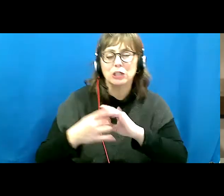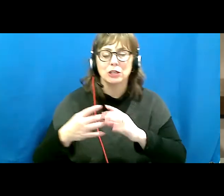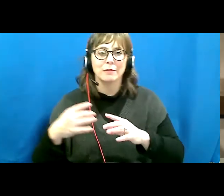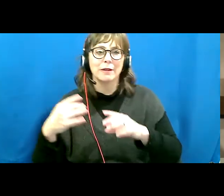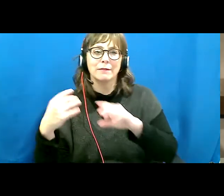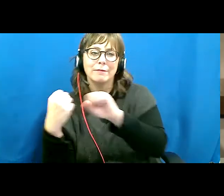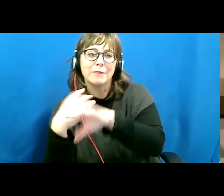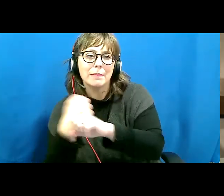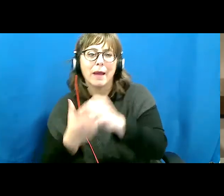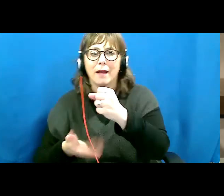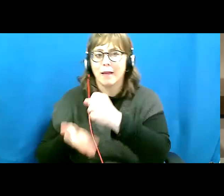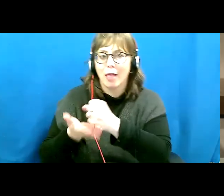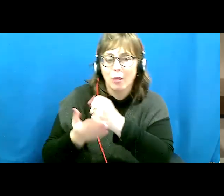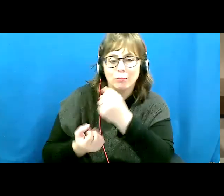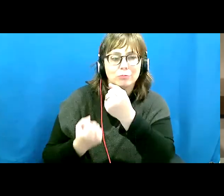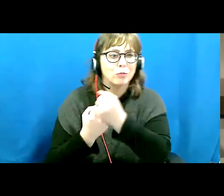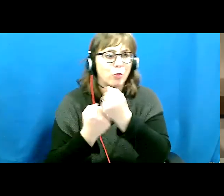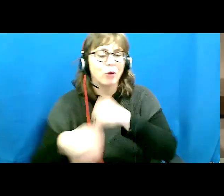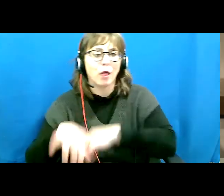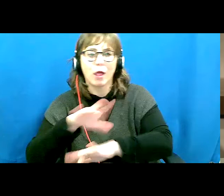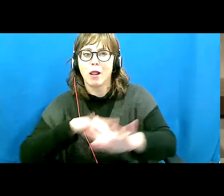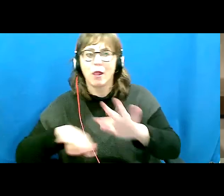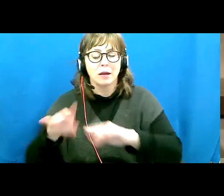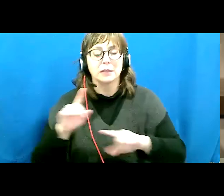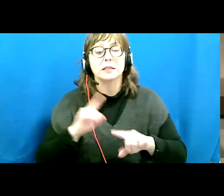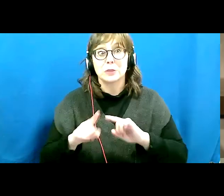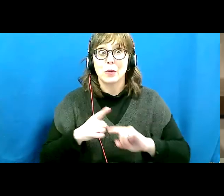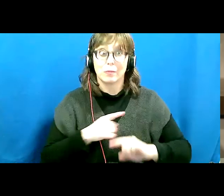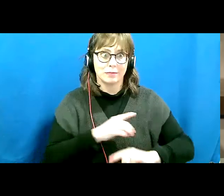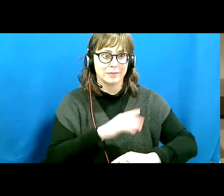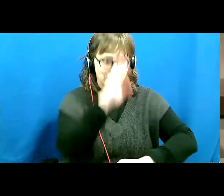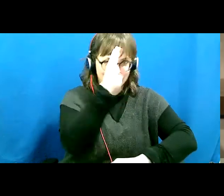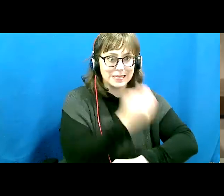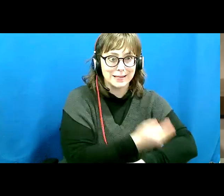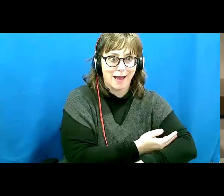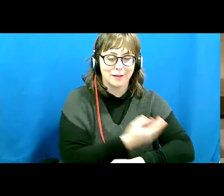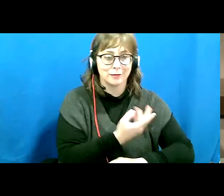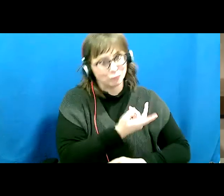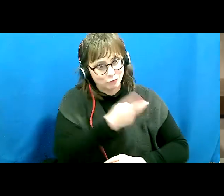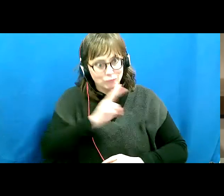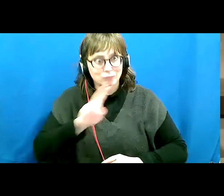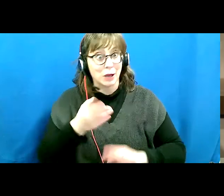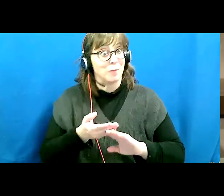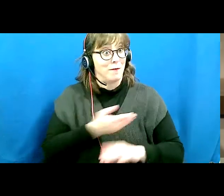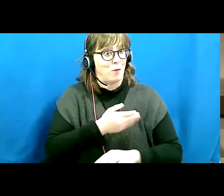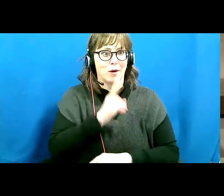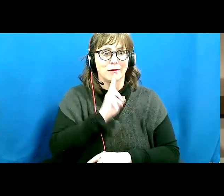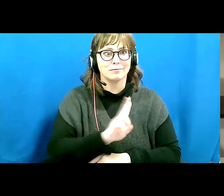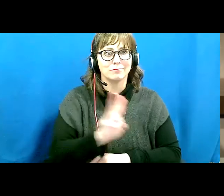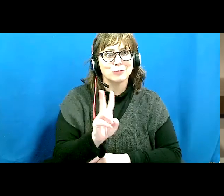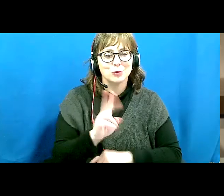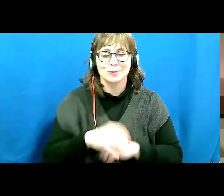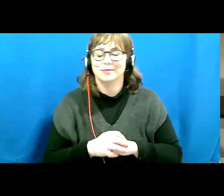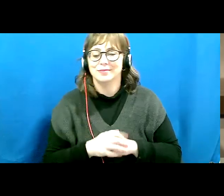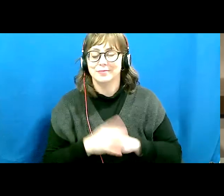in a similar fashion than I do. I started taking my son to these conferences before his second birthday and